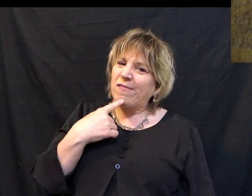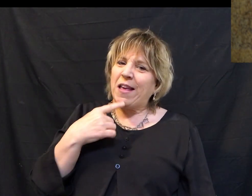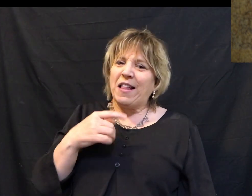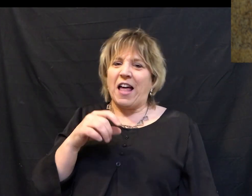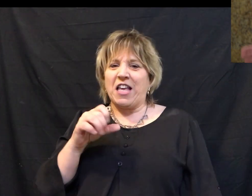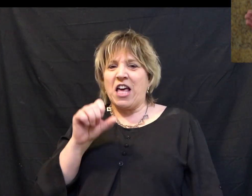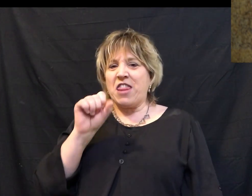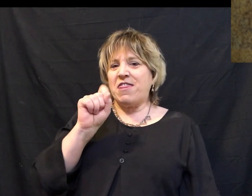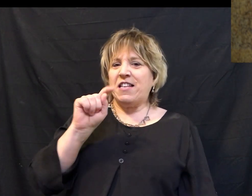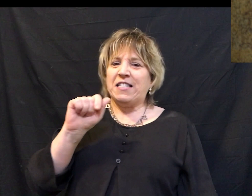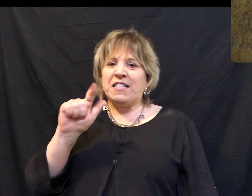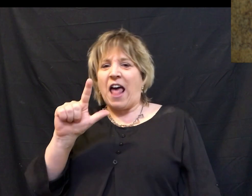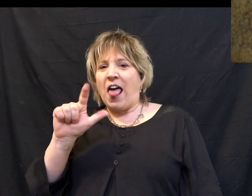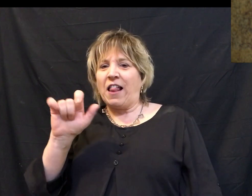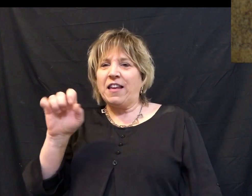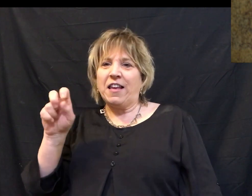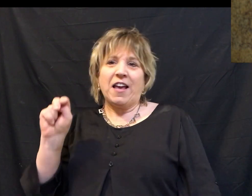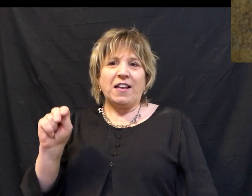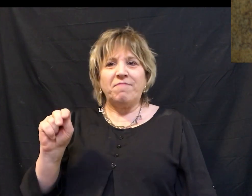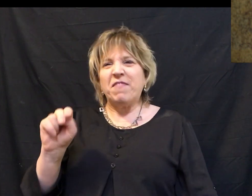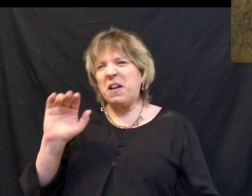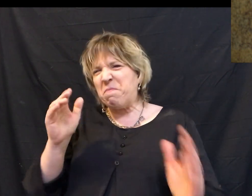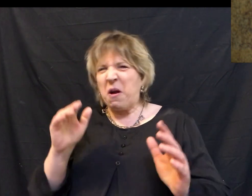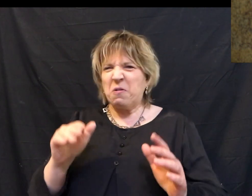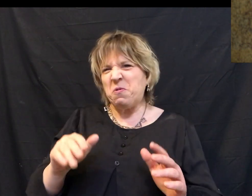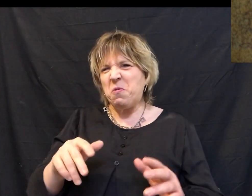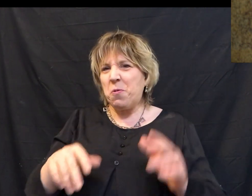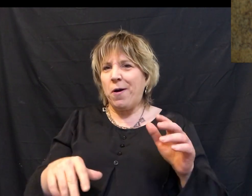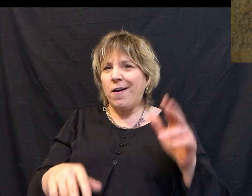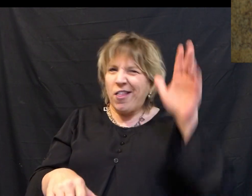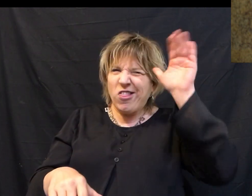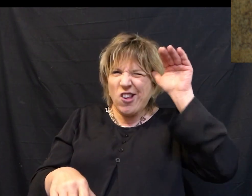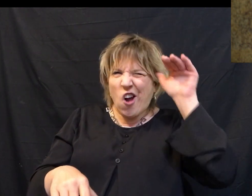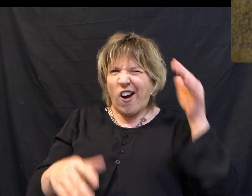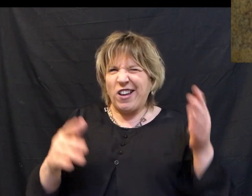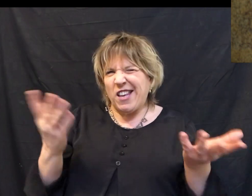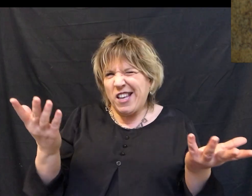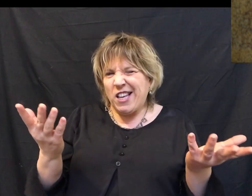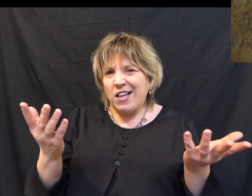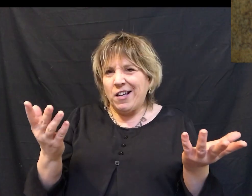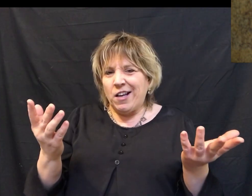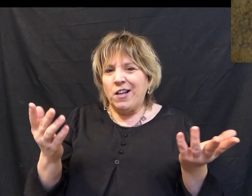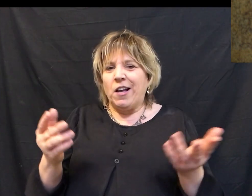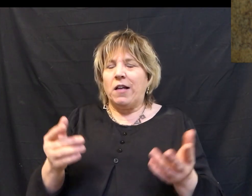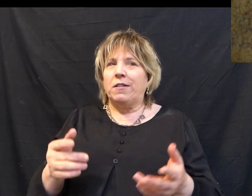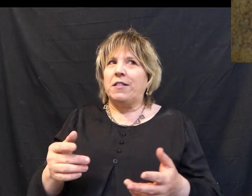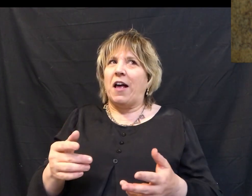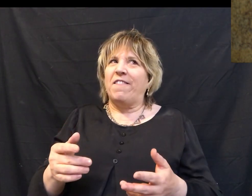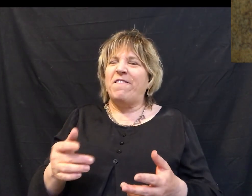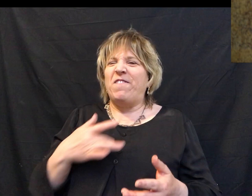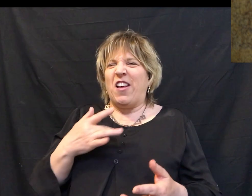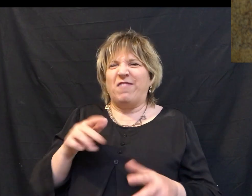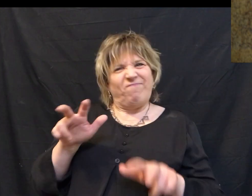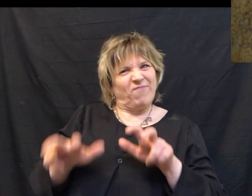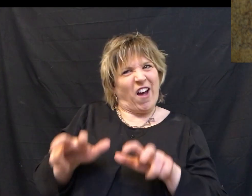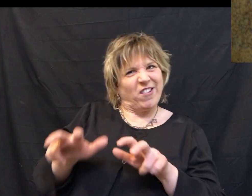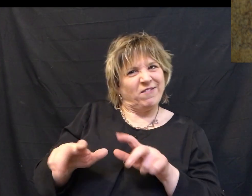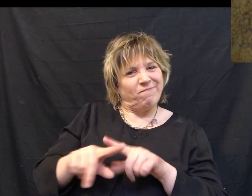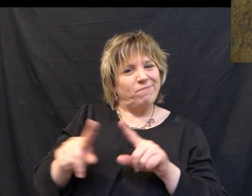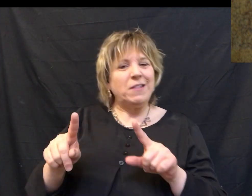like, you know, the stallion versus the donkey kind of thing. And it was a little bit insecure for me.